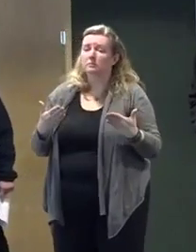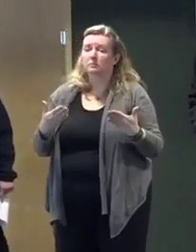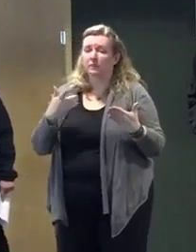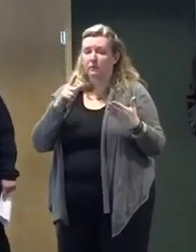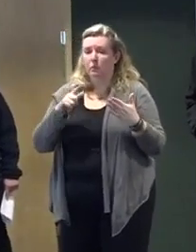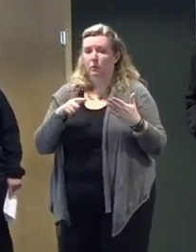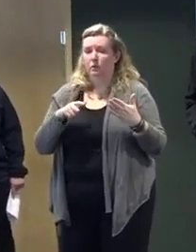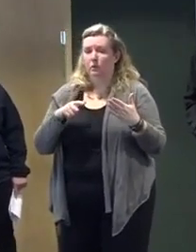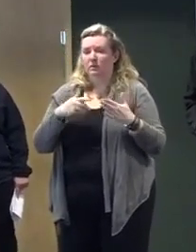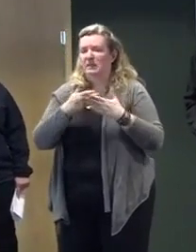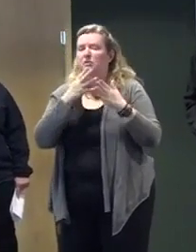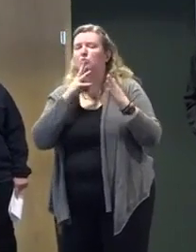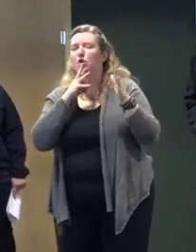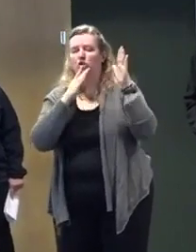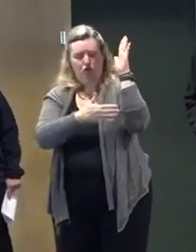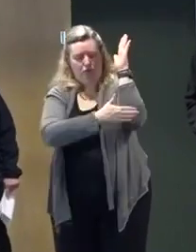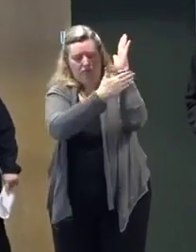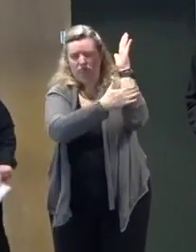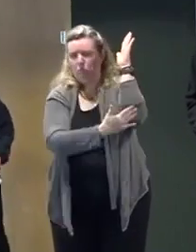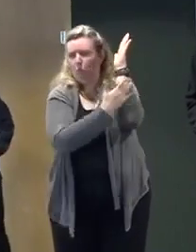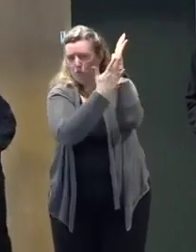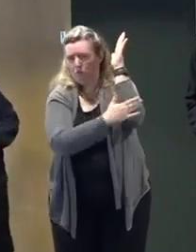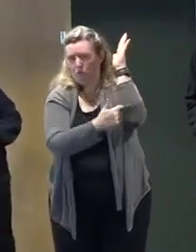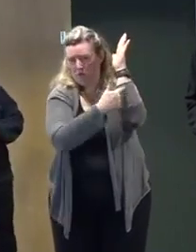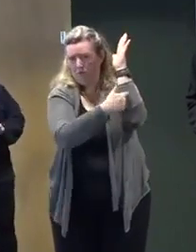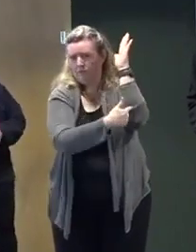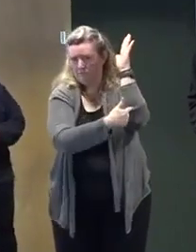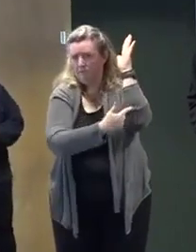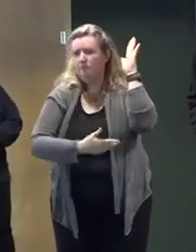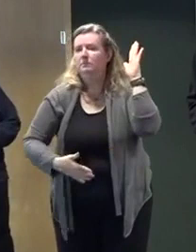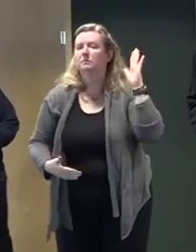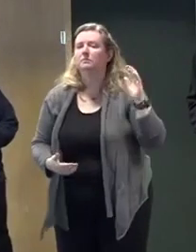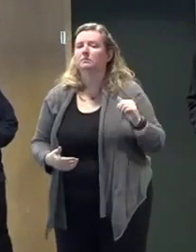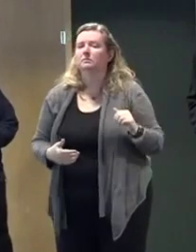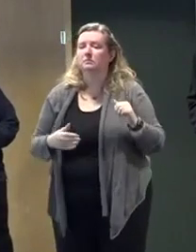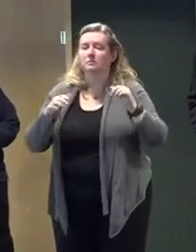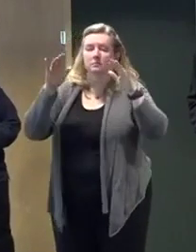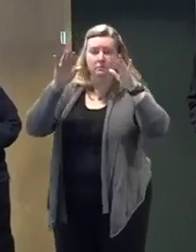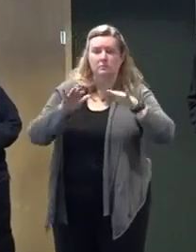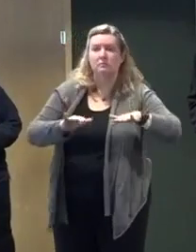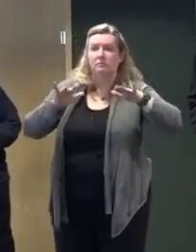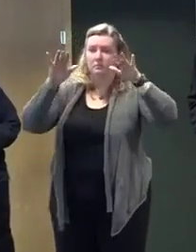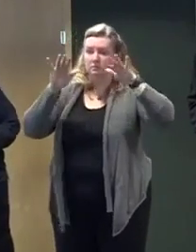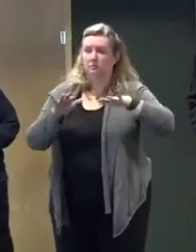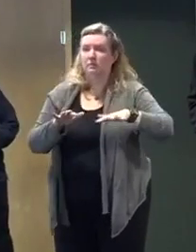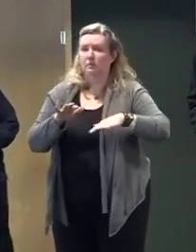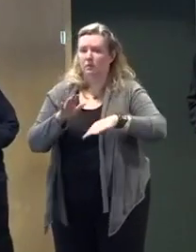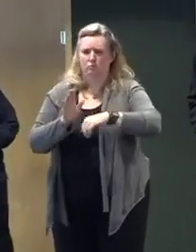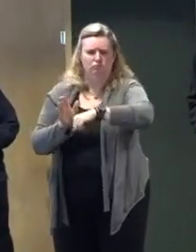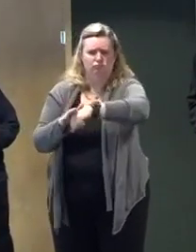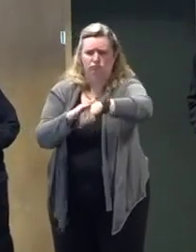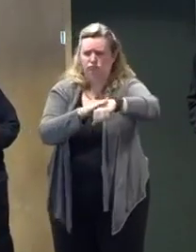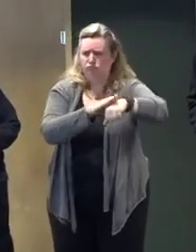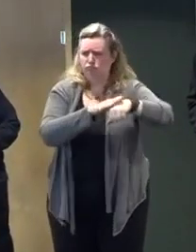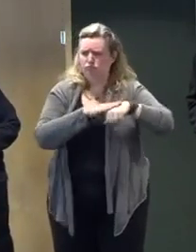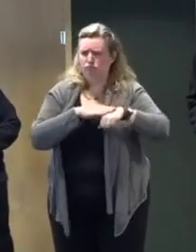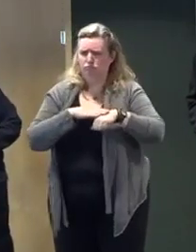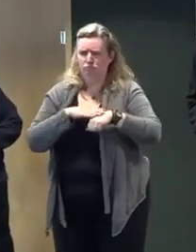as the Governor mentioned, a blizzard warning is unusual in our part of the world.